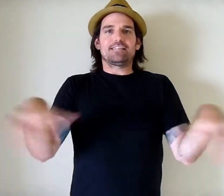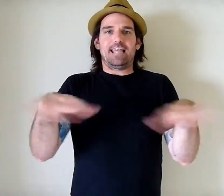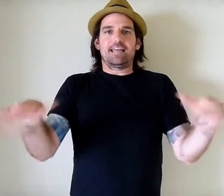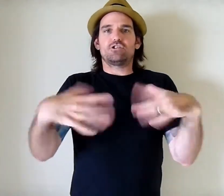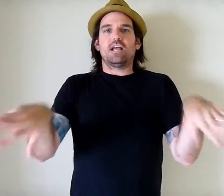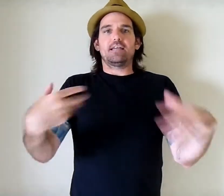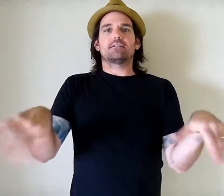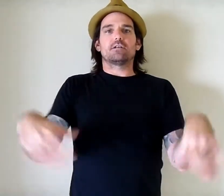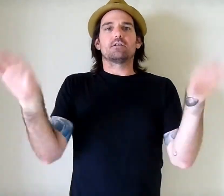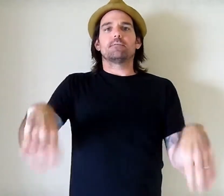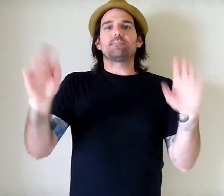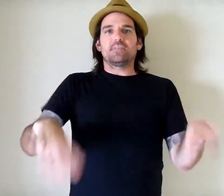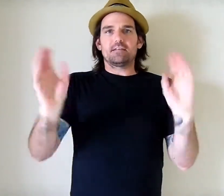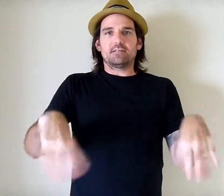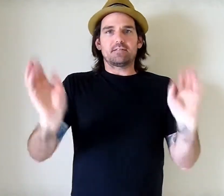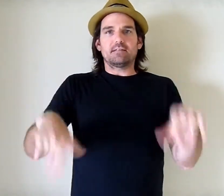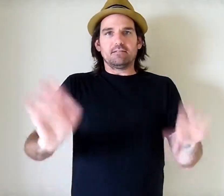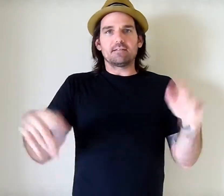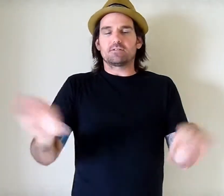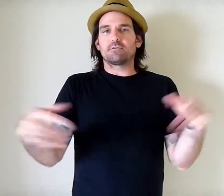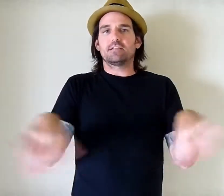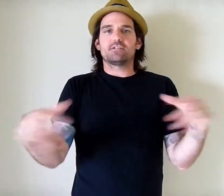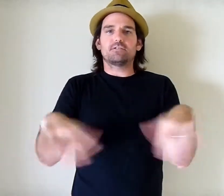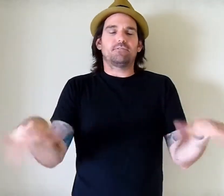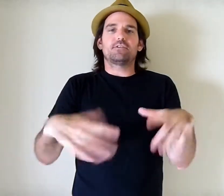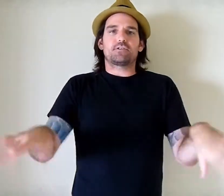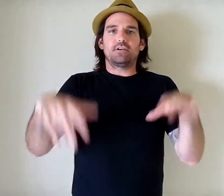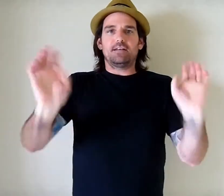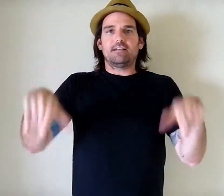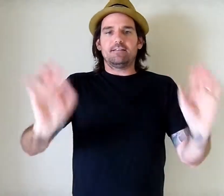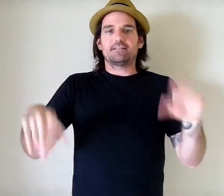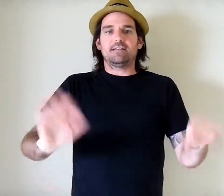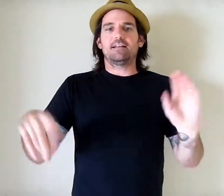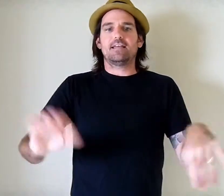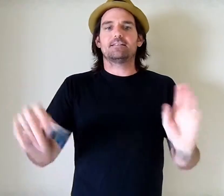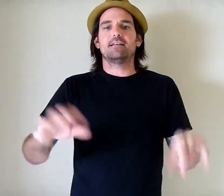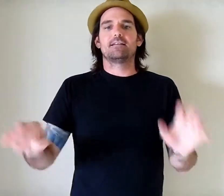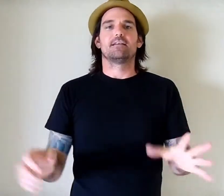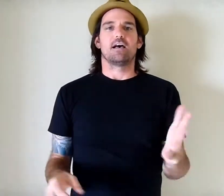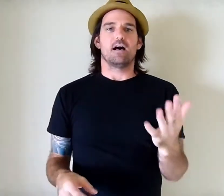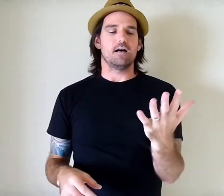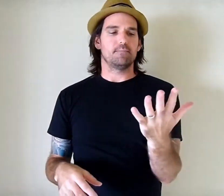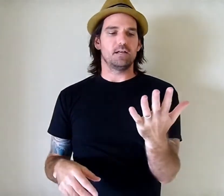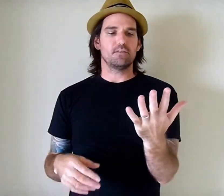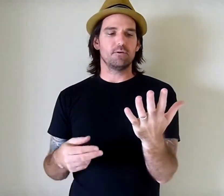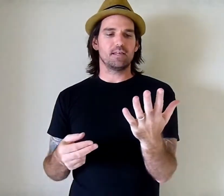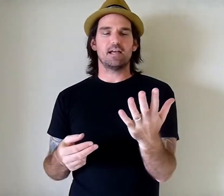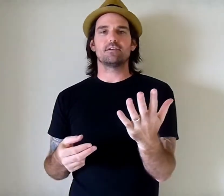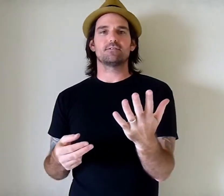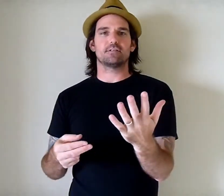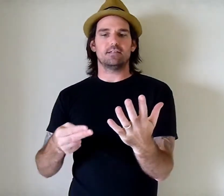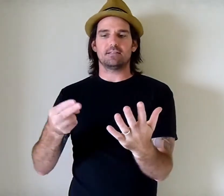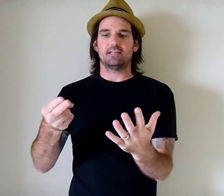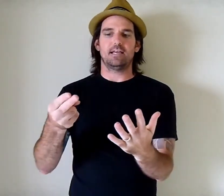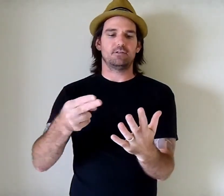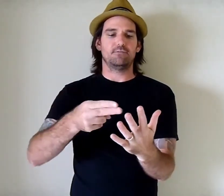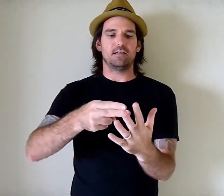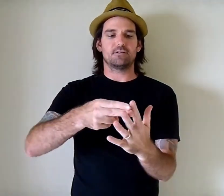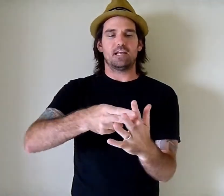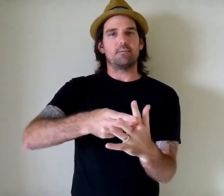these handshakes too. This is really just feels good. Kind of gets it. Another one that I use is I take two fingers and I